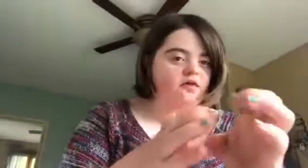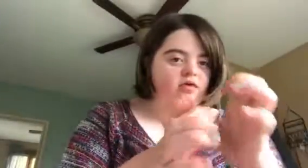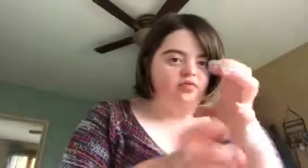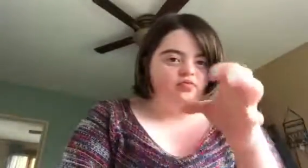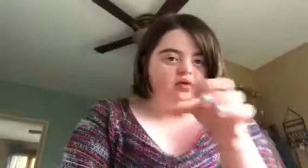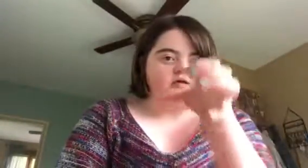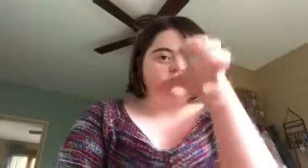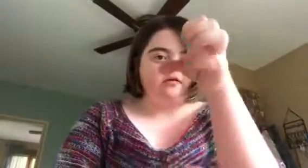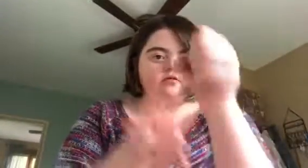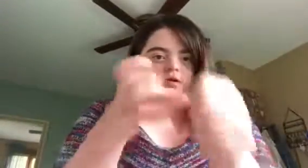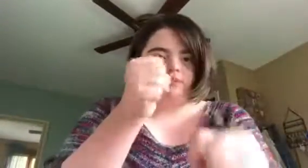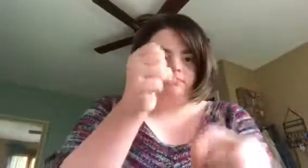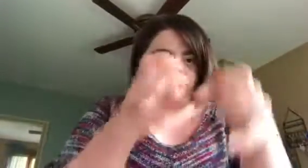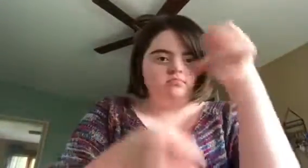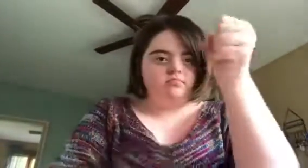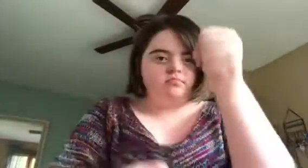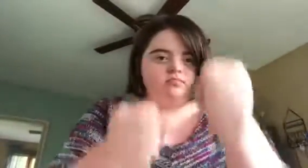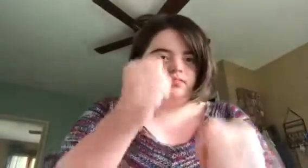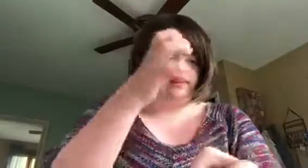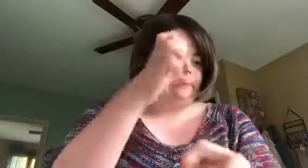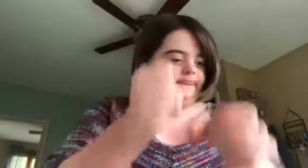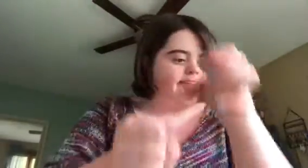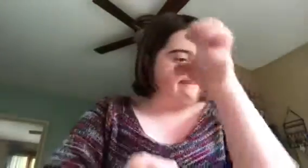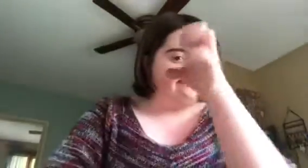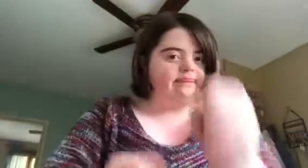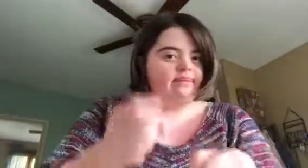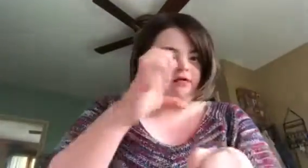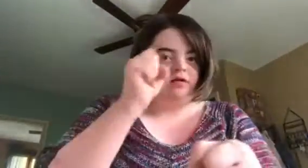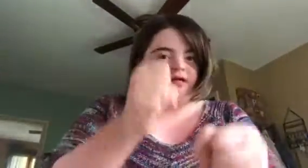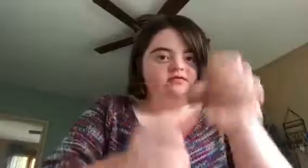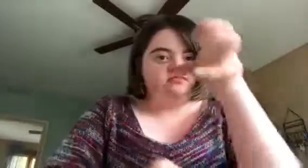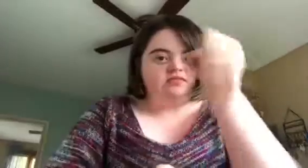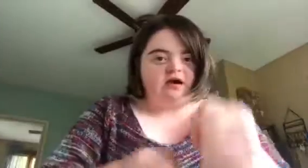Then you just go like that.